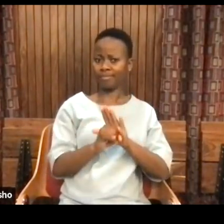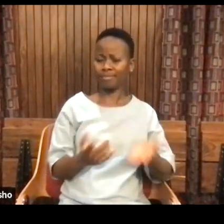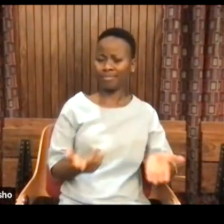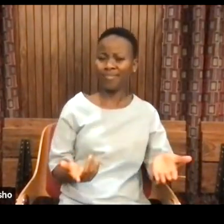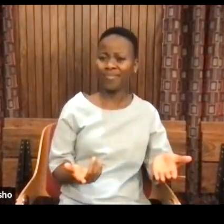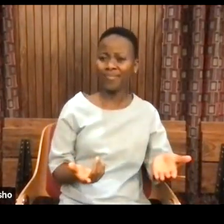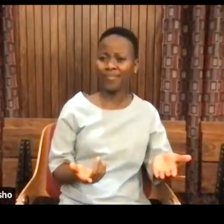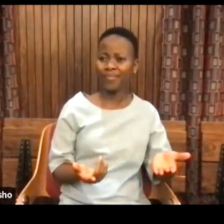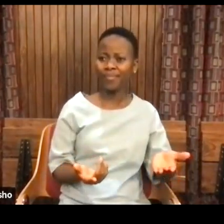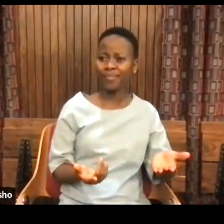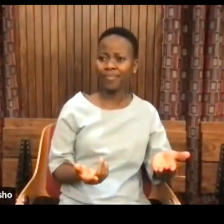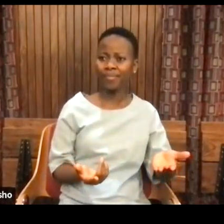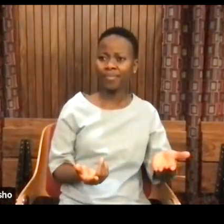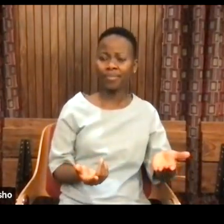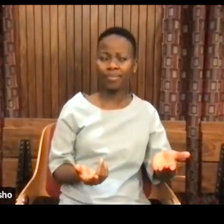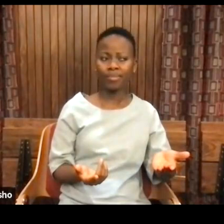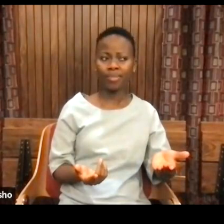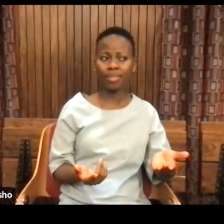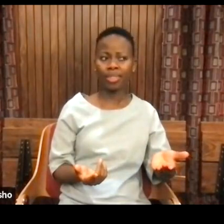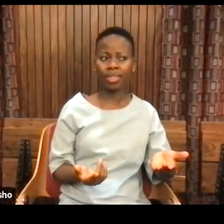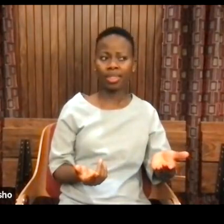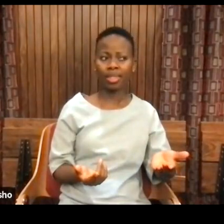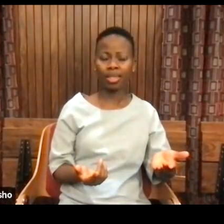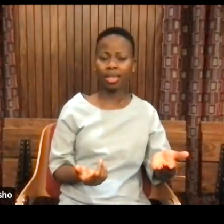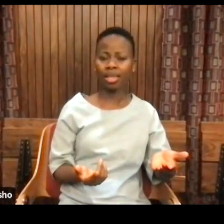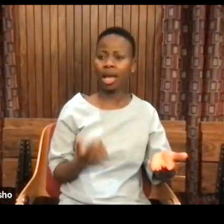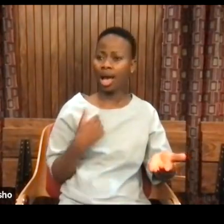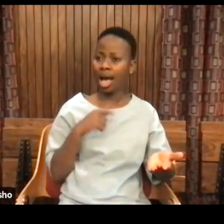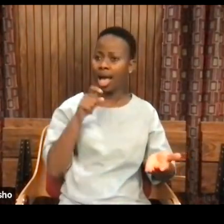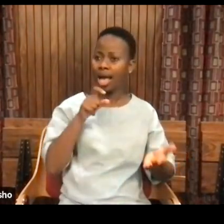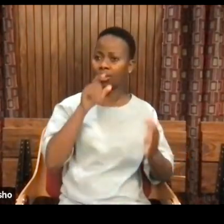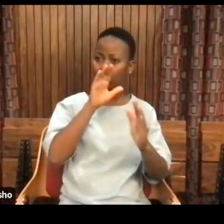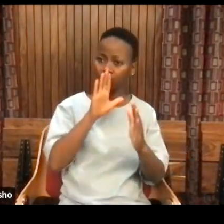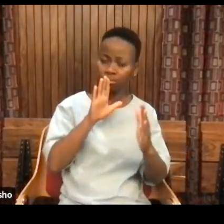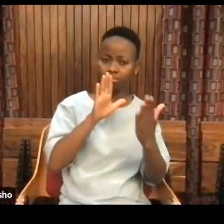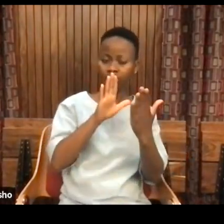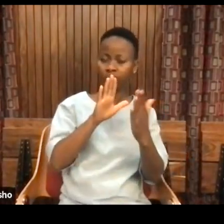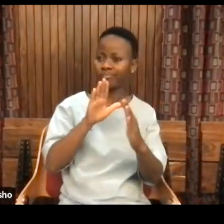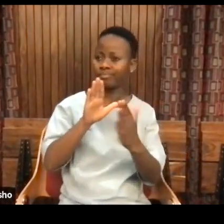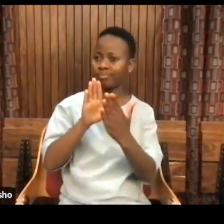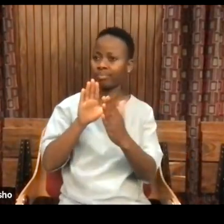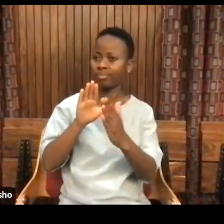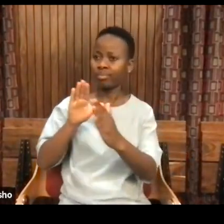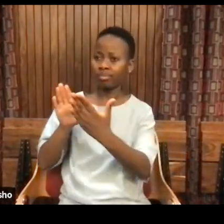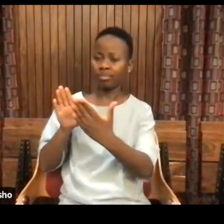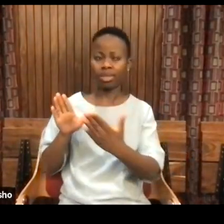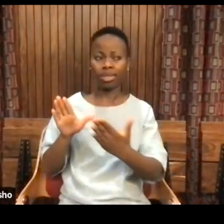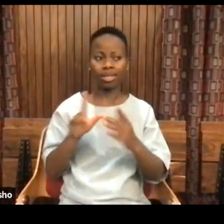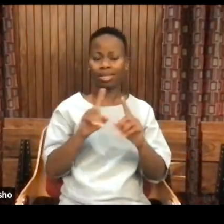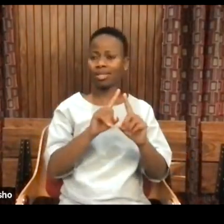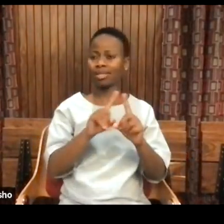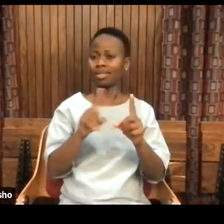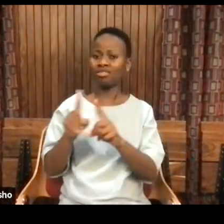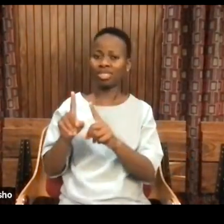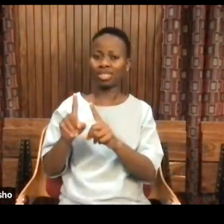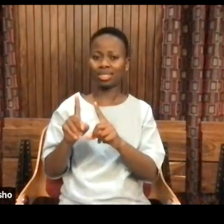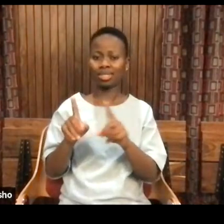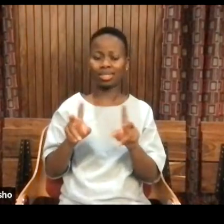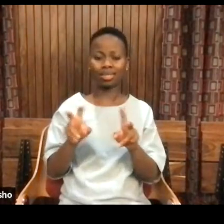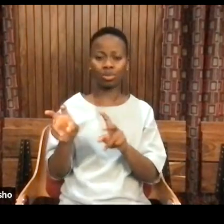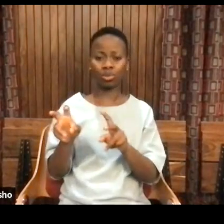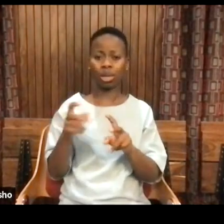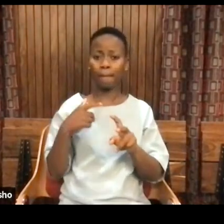both with the contradiction and the difficulty of actually having to live